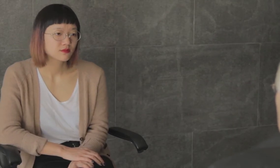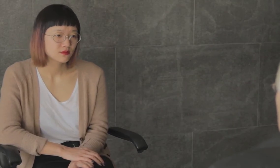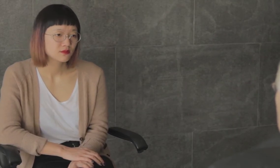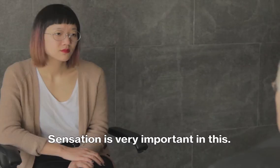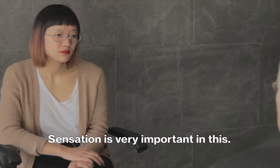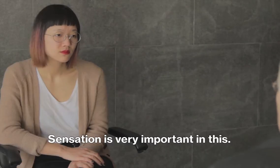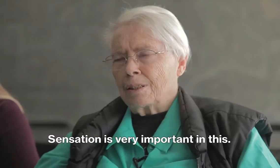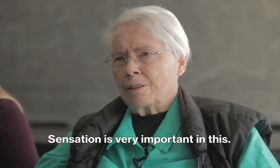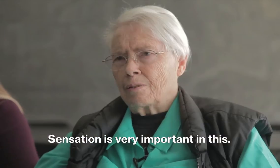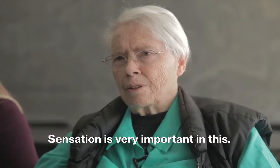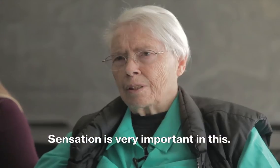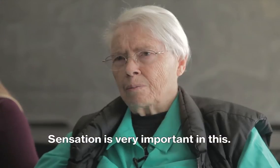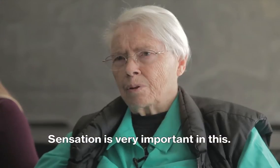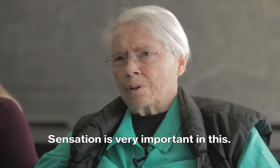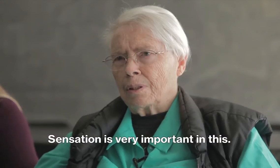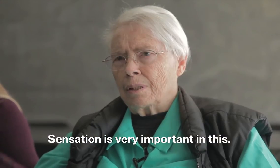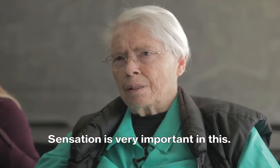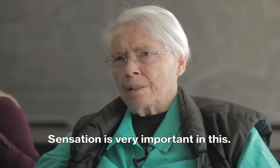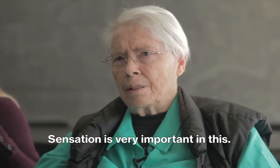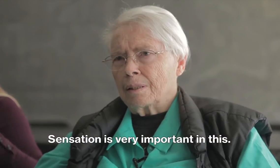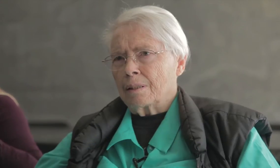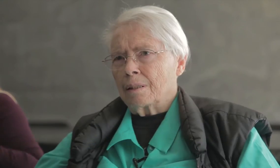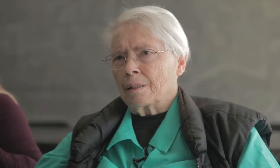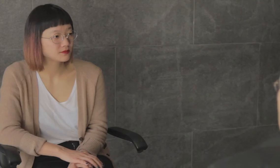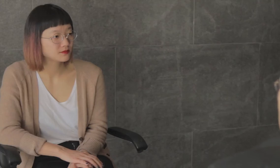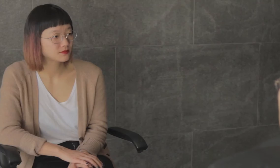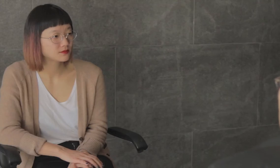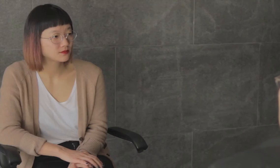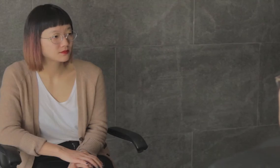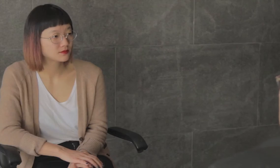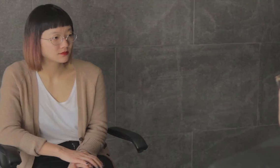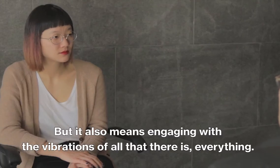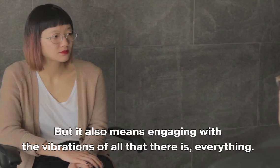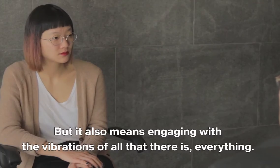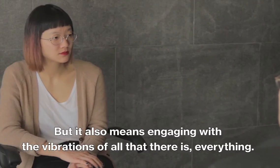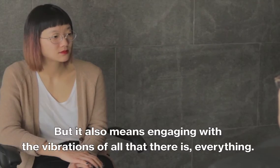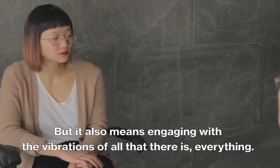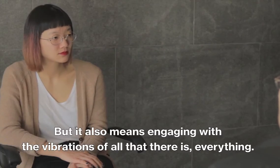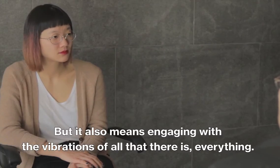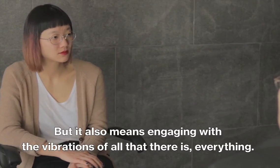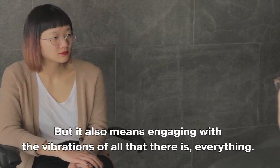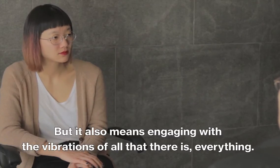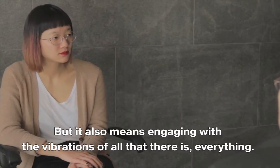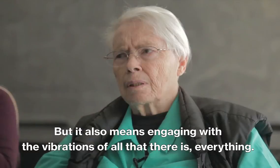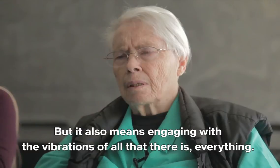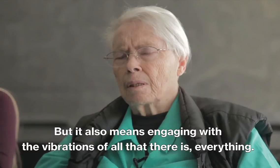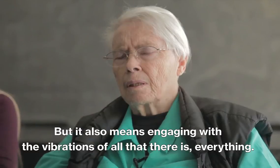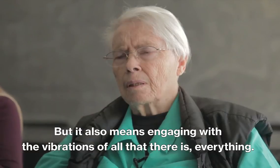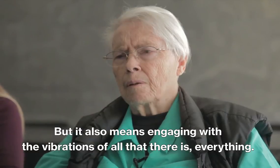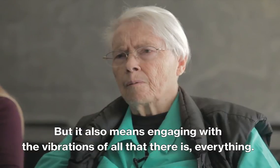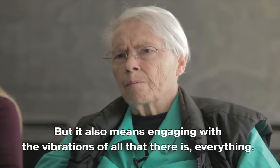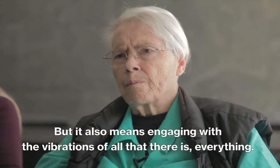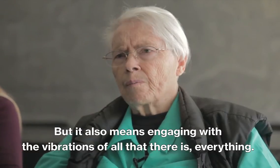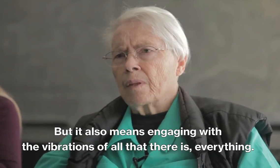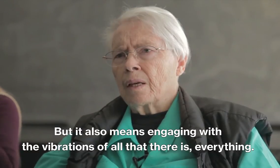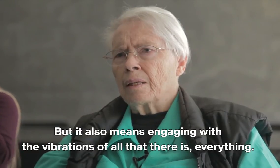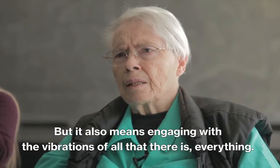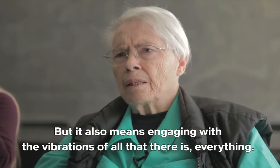Sensation is very important in this, but it also means engaging